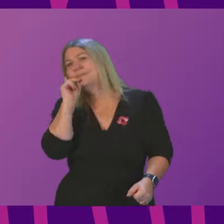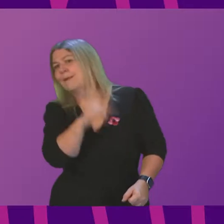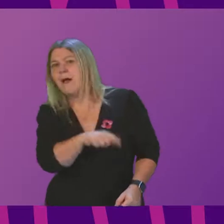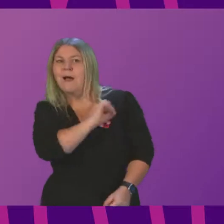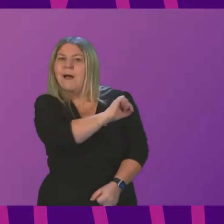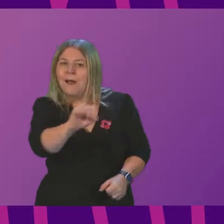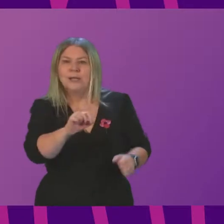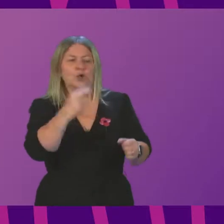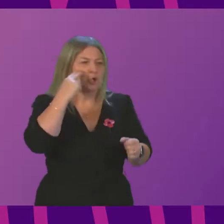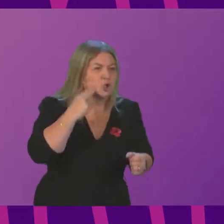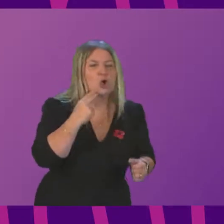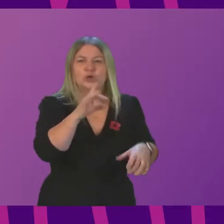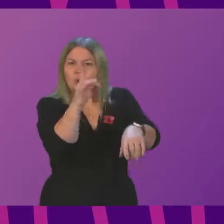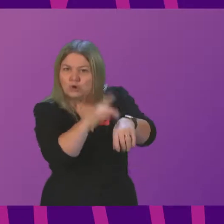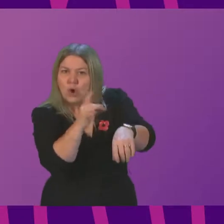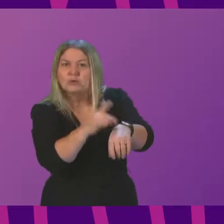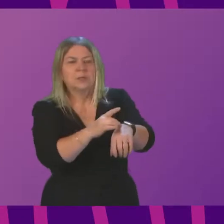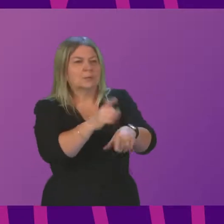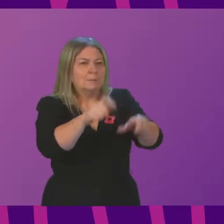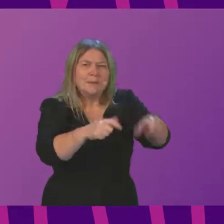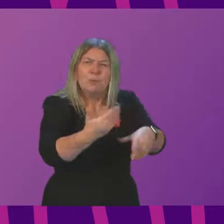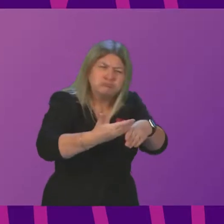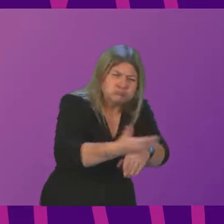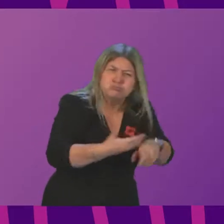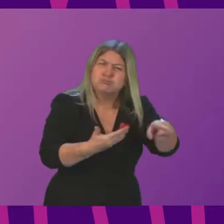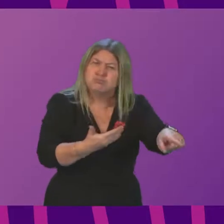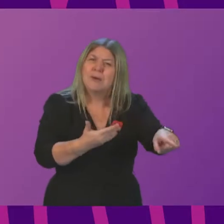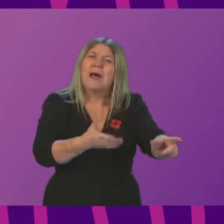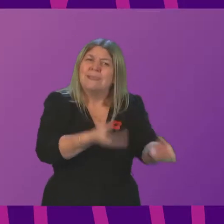on the front line of our NHS? Deputy First Minister.